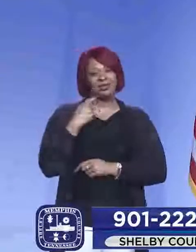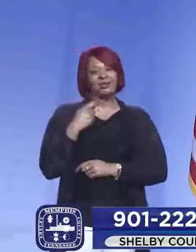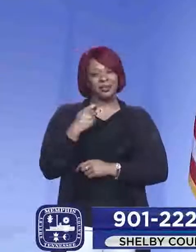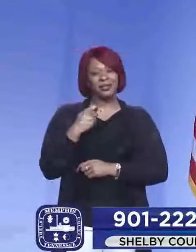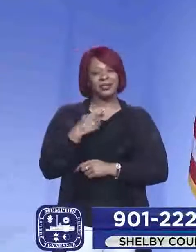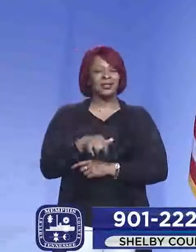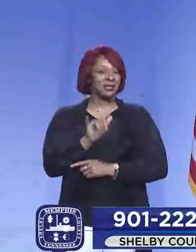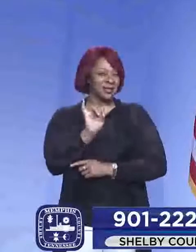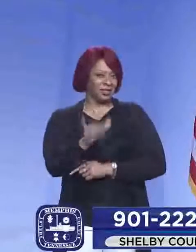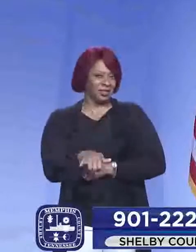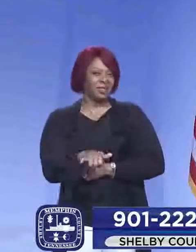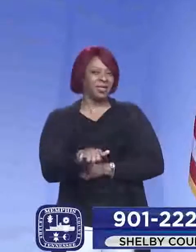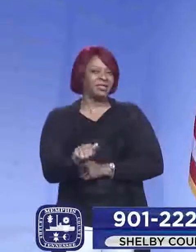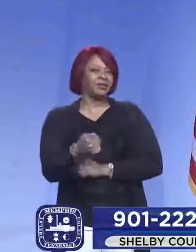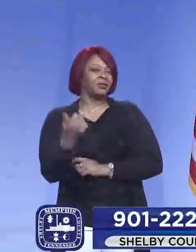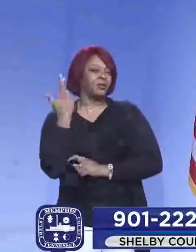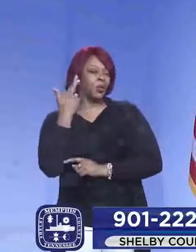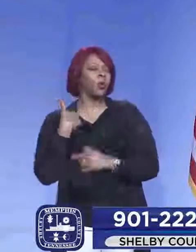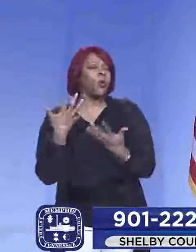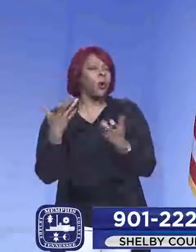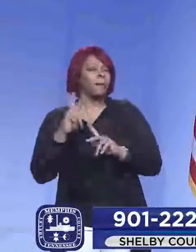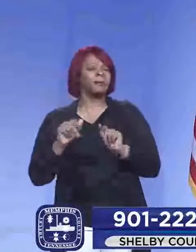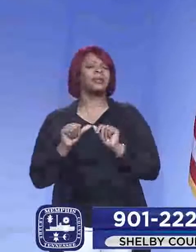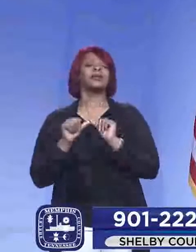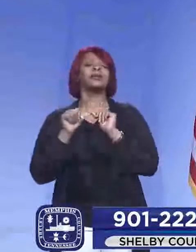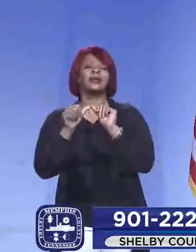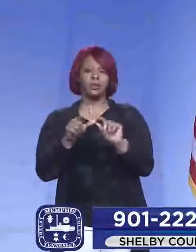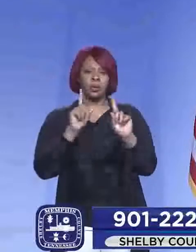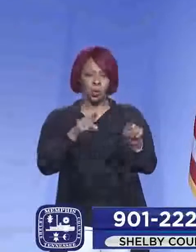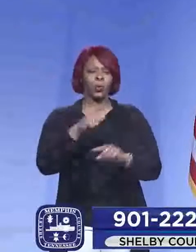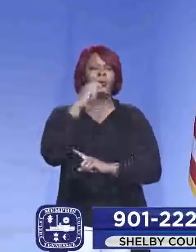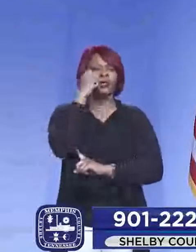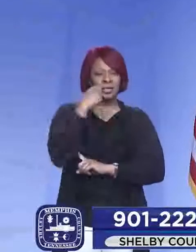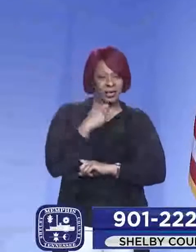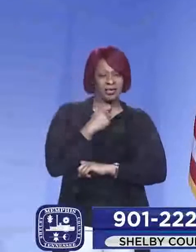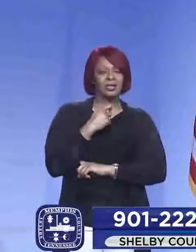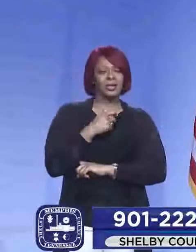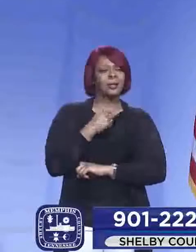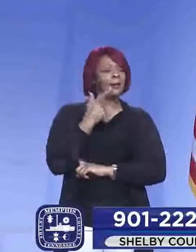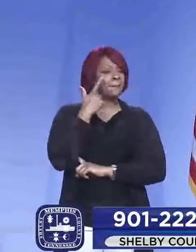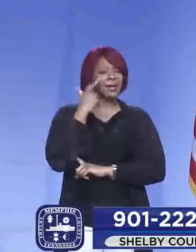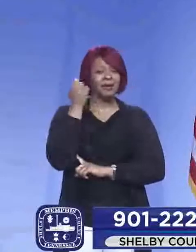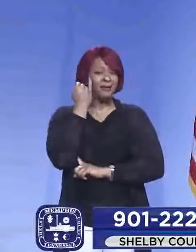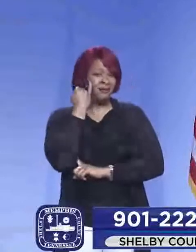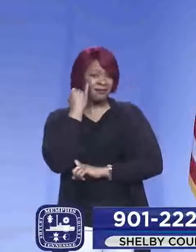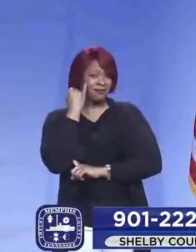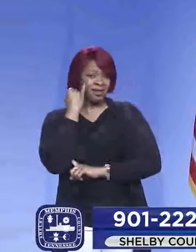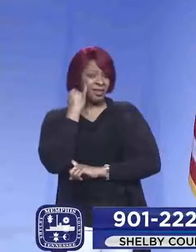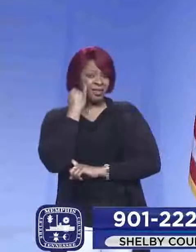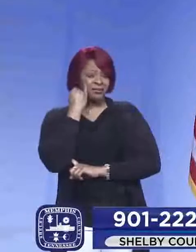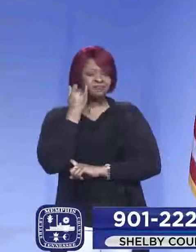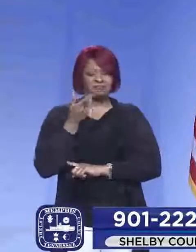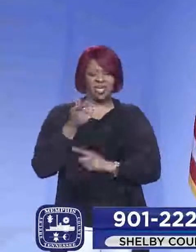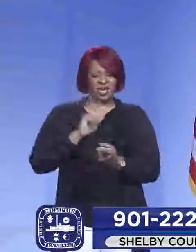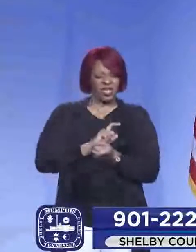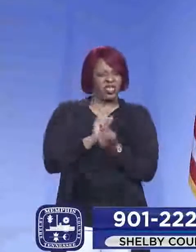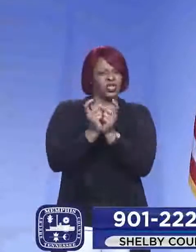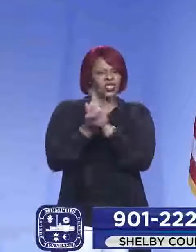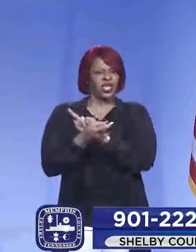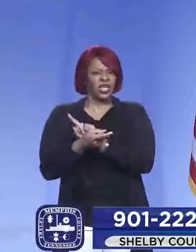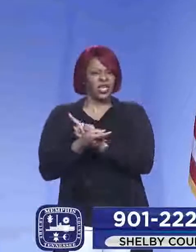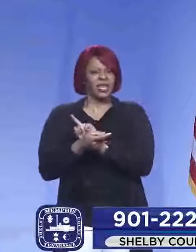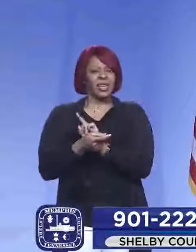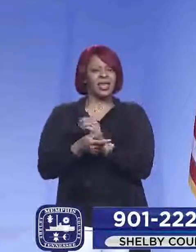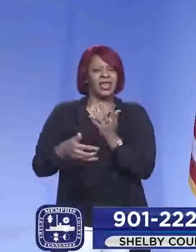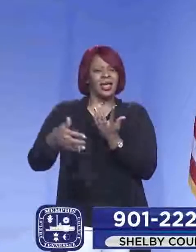And that's the other reason that we want people to keep coming out for testing. Because if there is a change in the mix